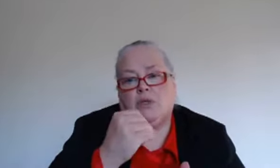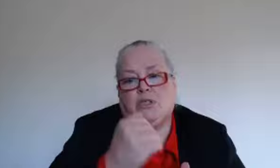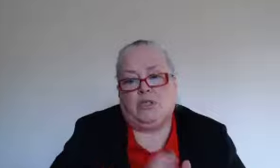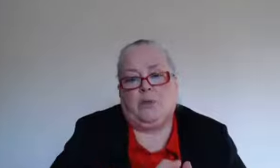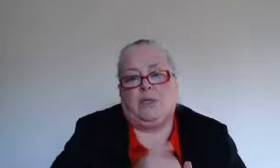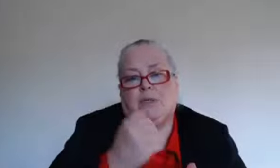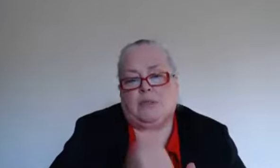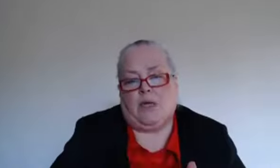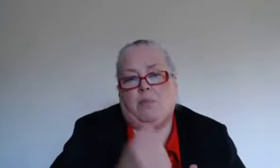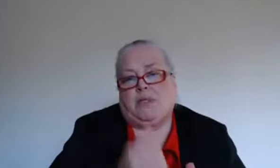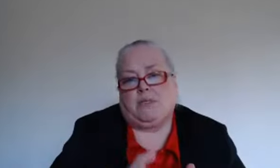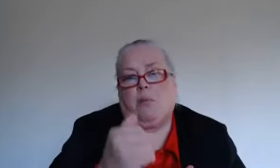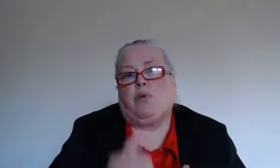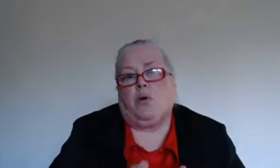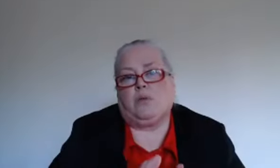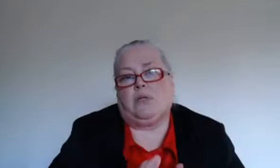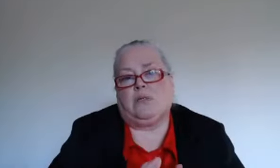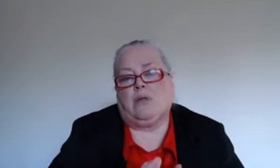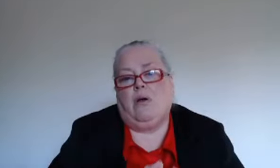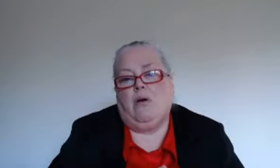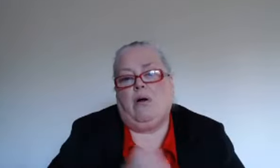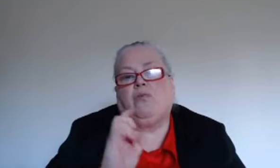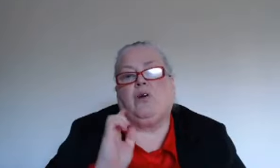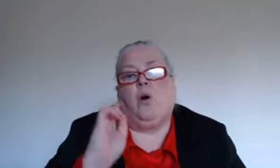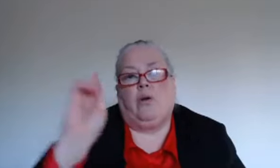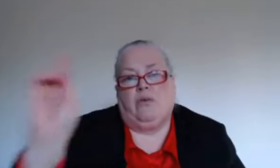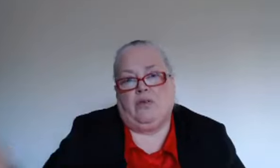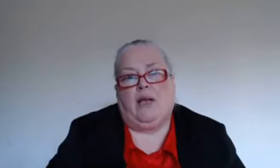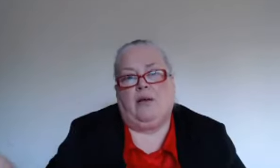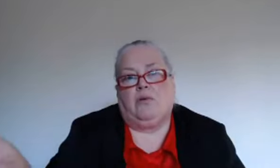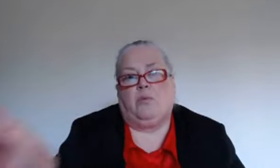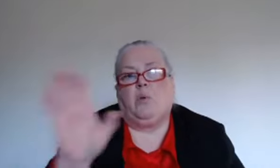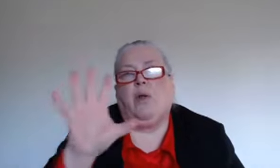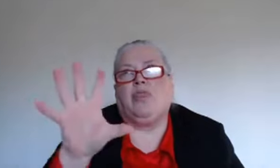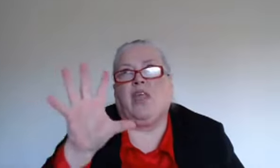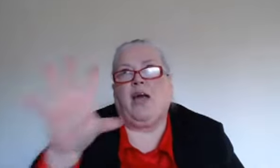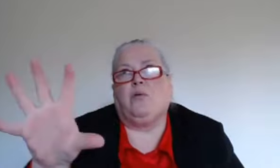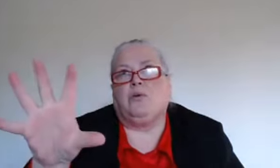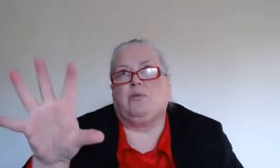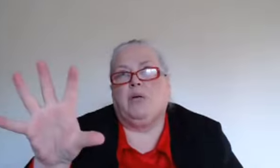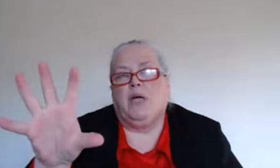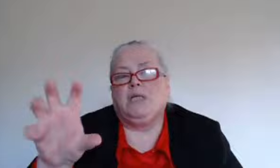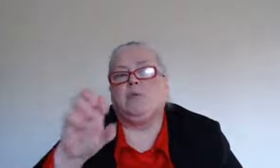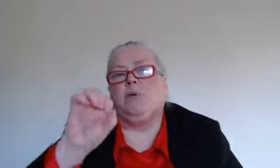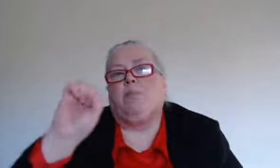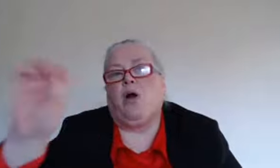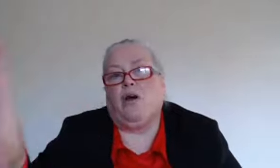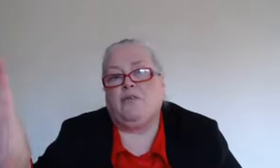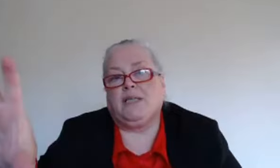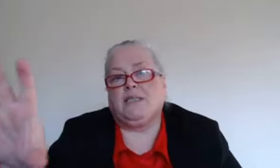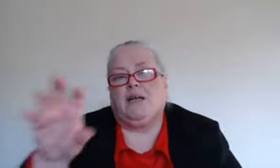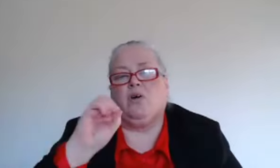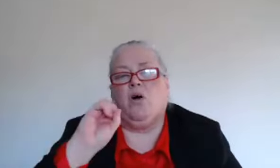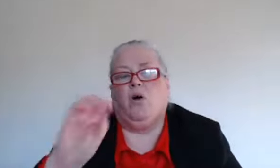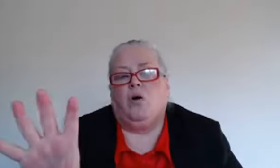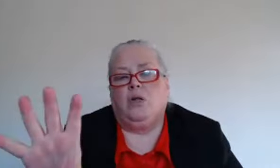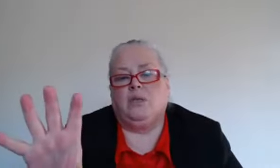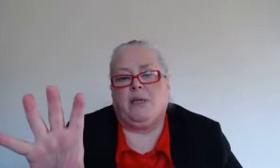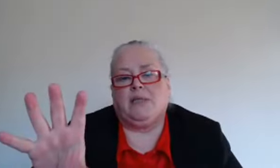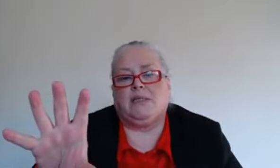and doing the step-by-step process of going for that outcome we want the outcome to be perfect and have all the pieces